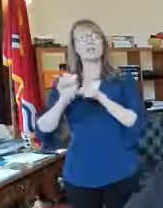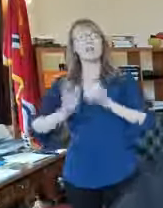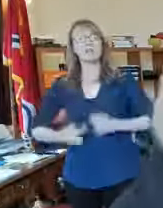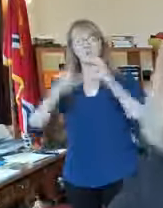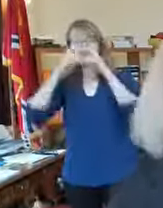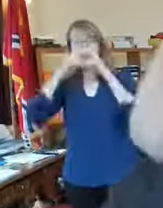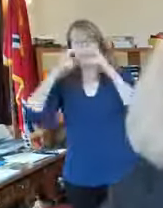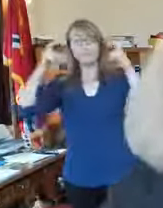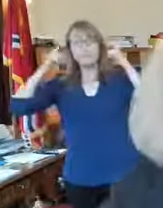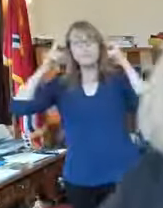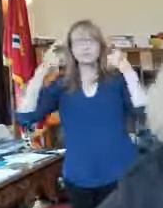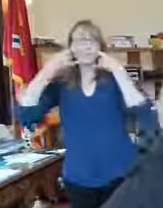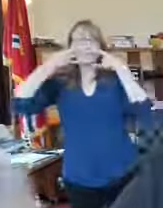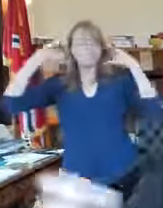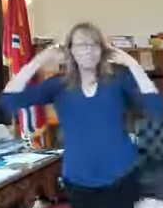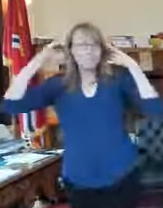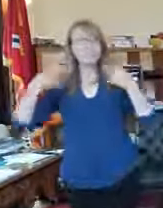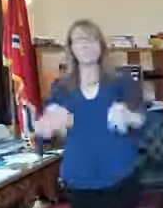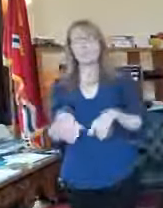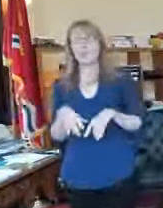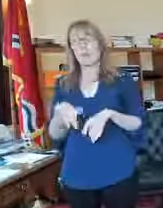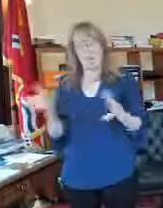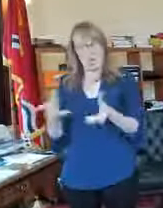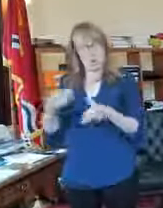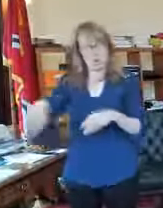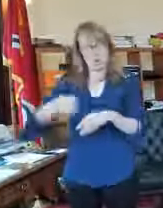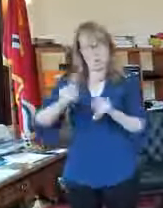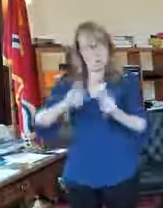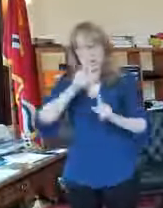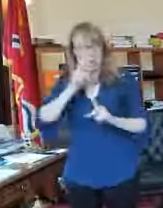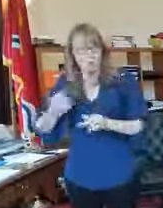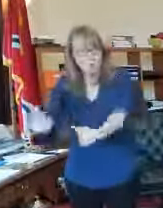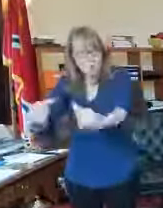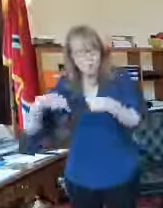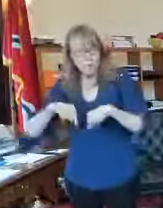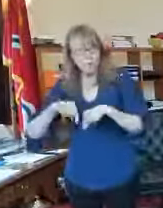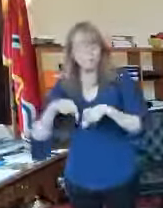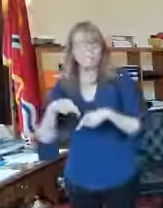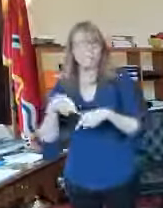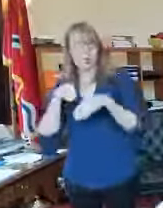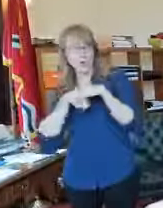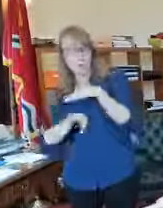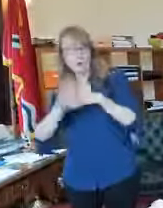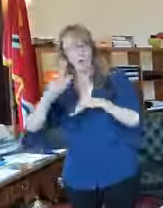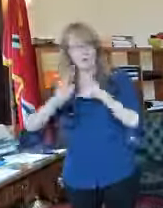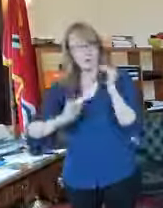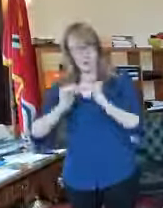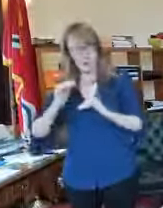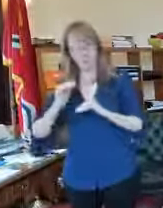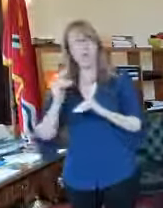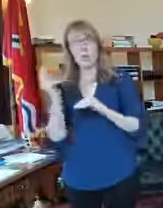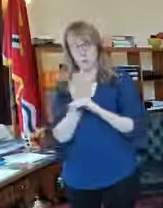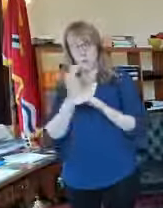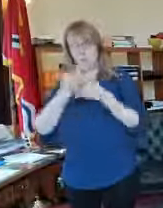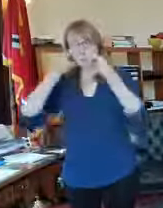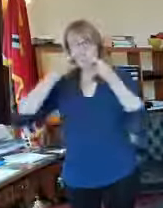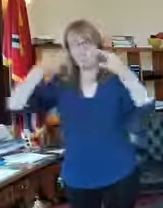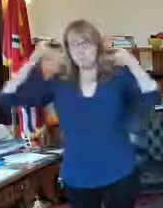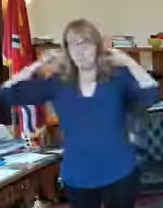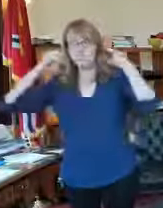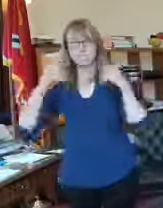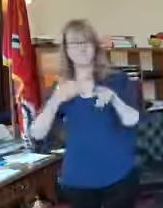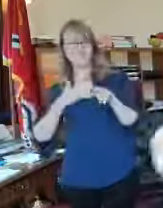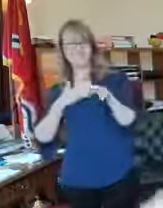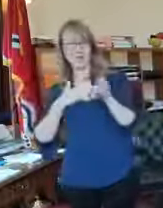customers to wear masks reaching for my mask I've been wearing this one today this is a just a cloth mask which is